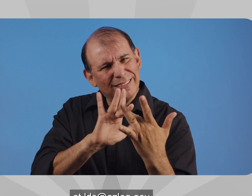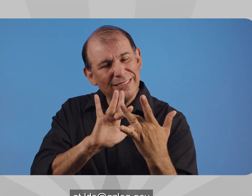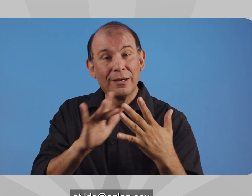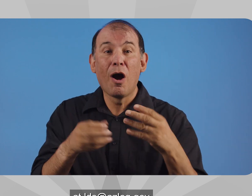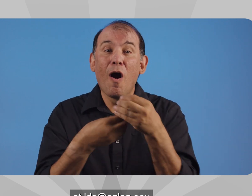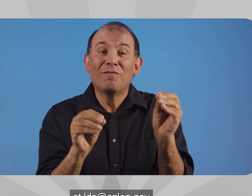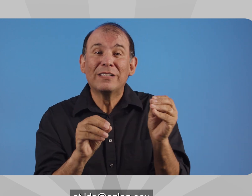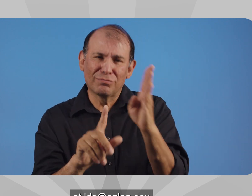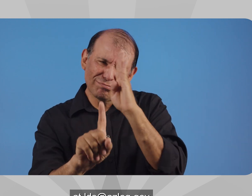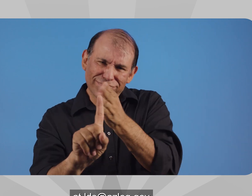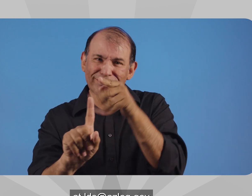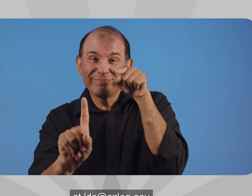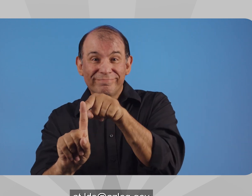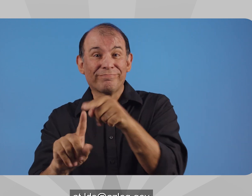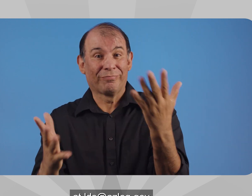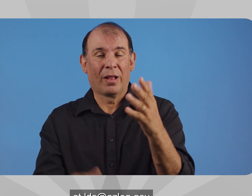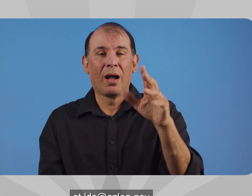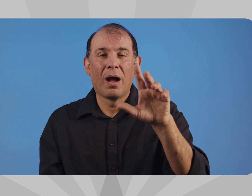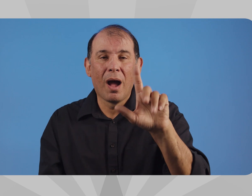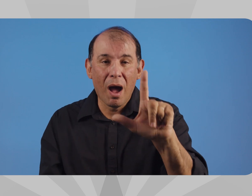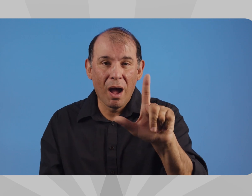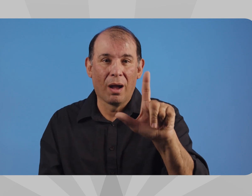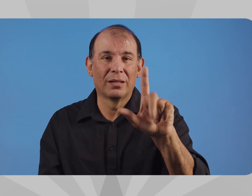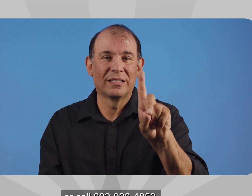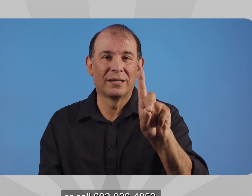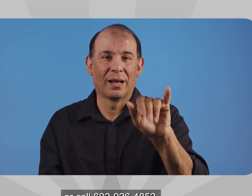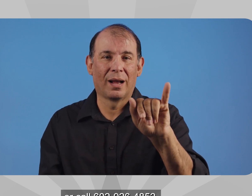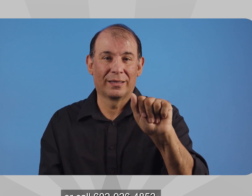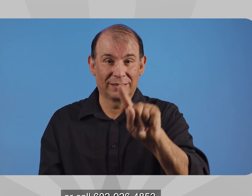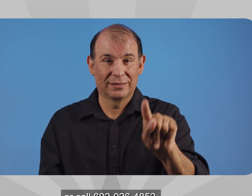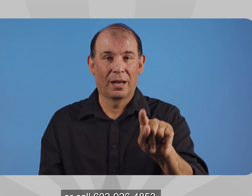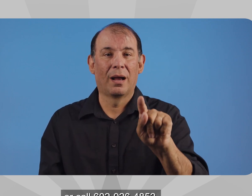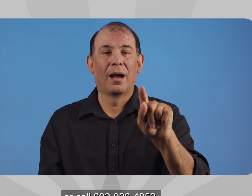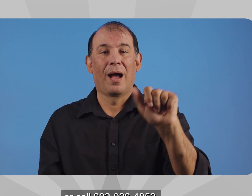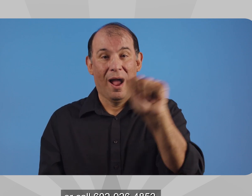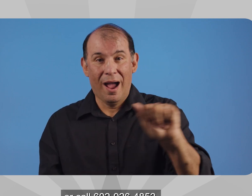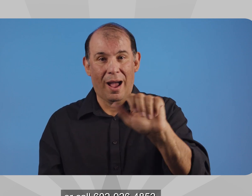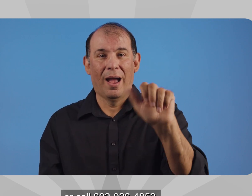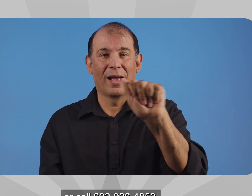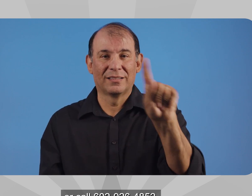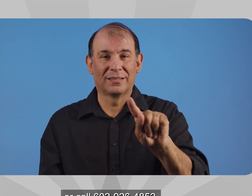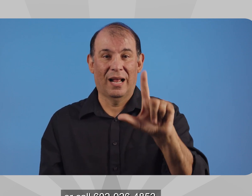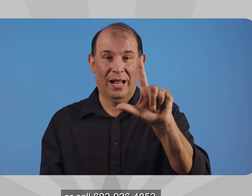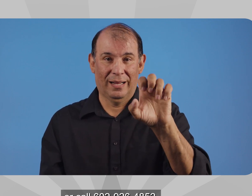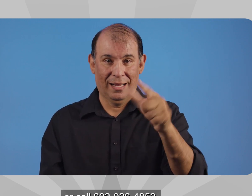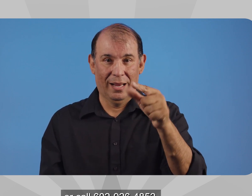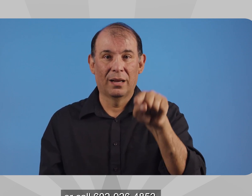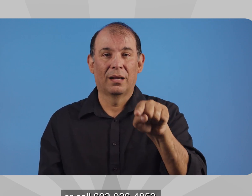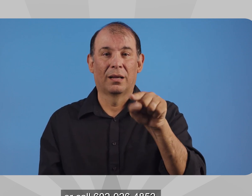at azledge.gov or call 602